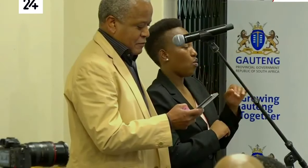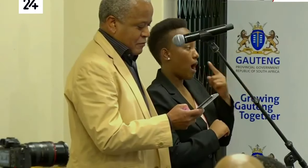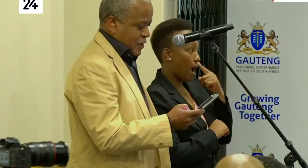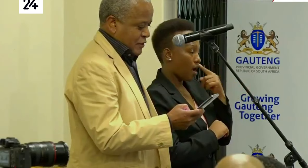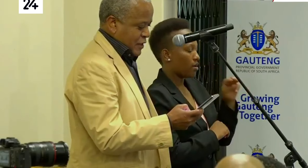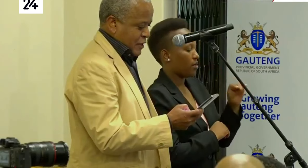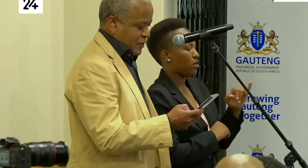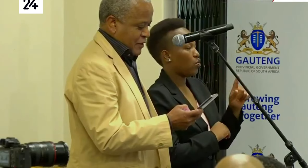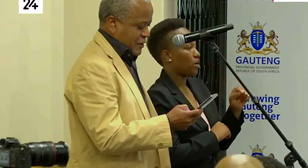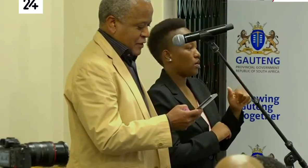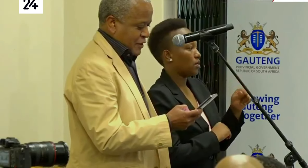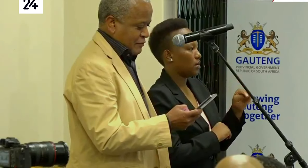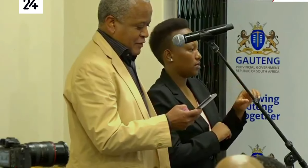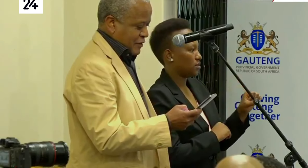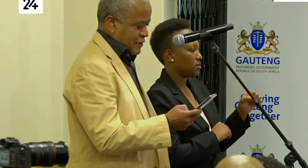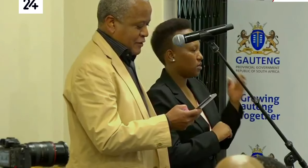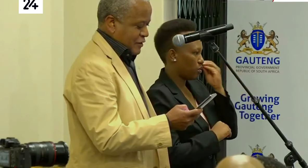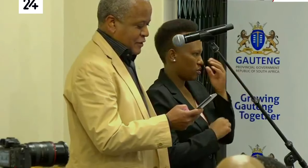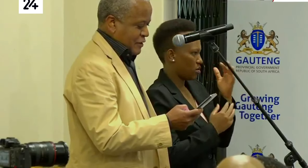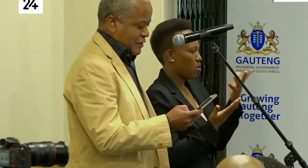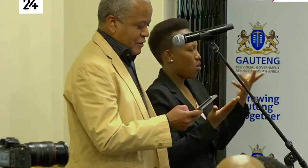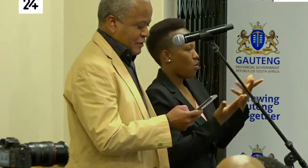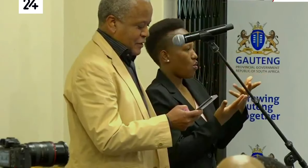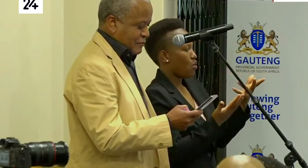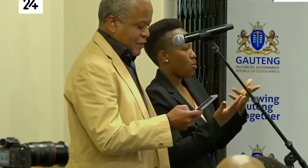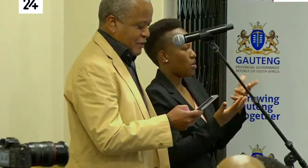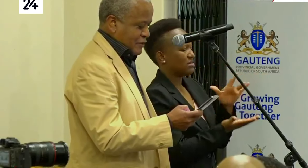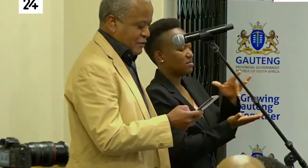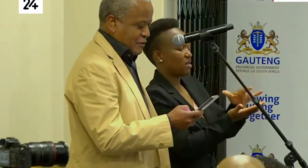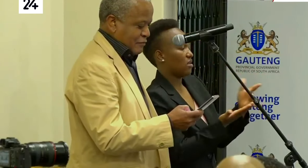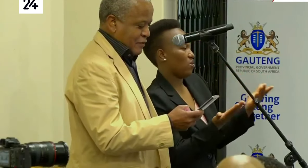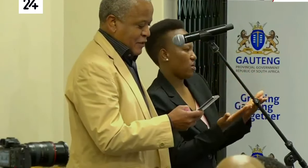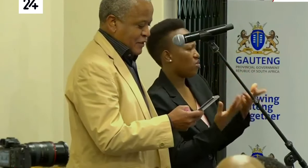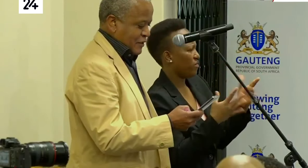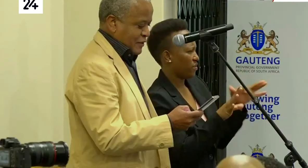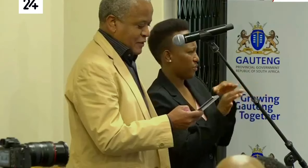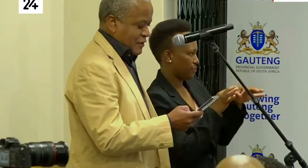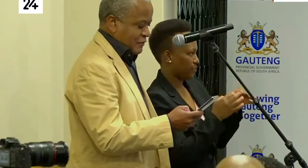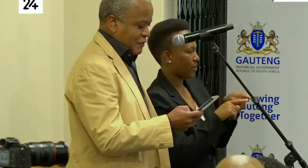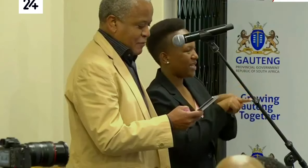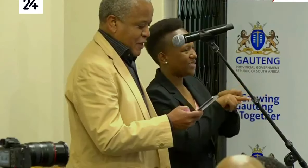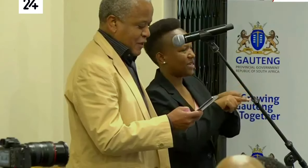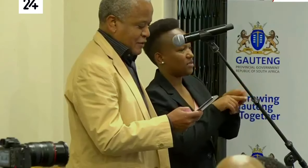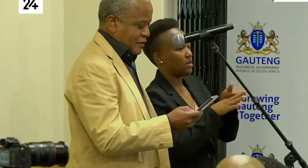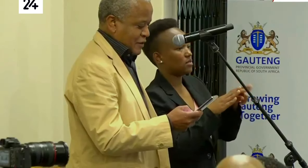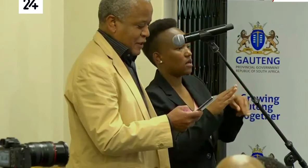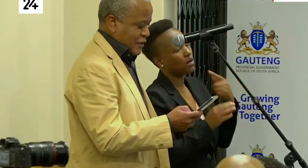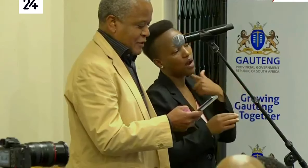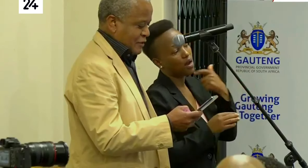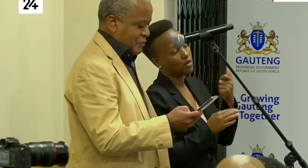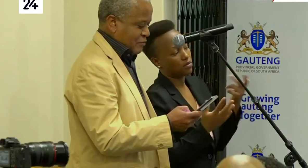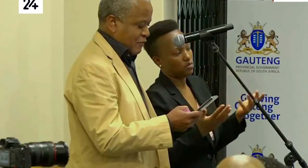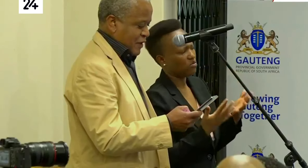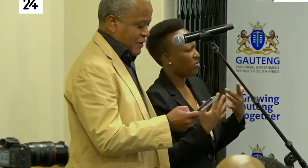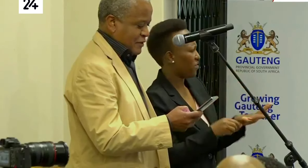Where is the epicenter? We did say that in the statement. What are the test results from LX? Again,